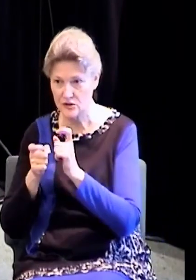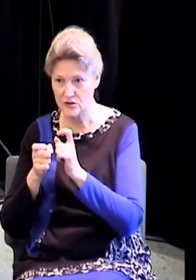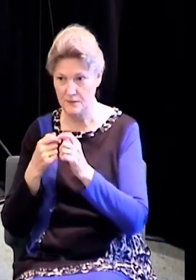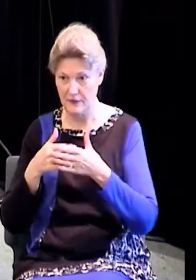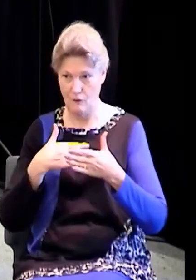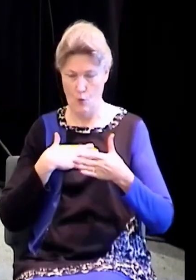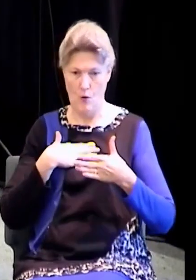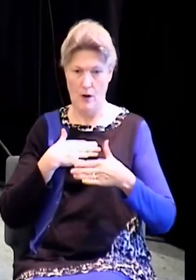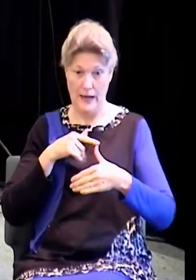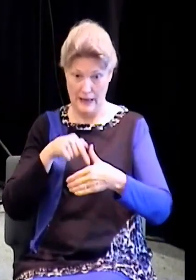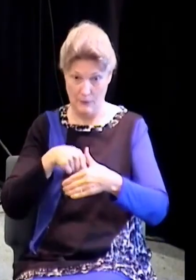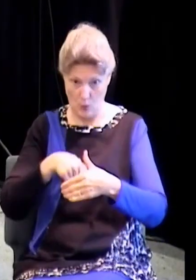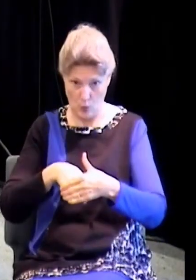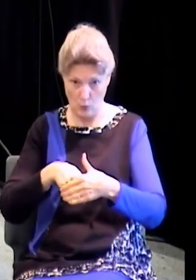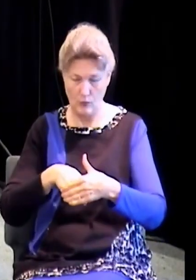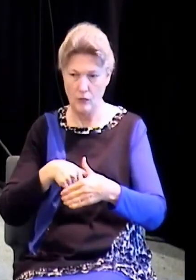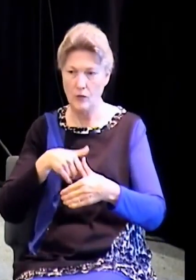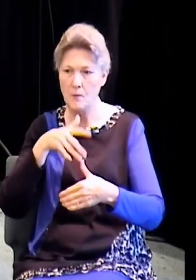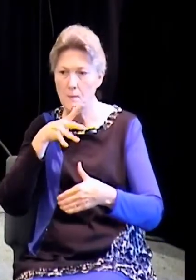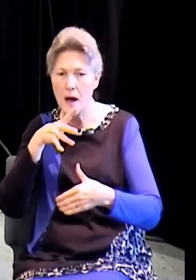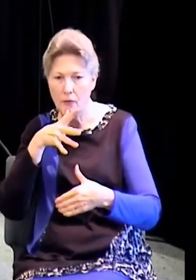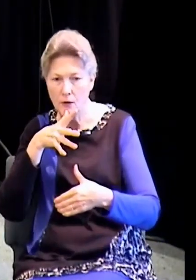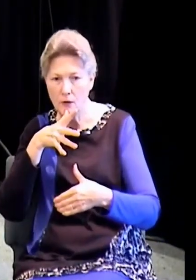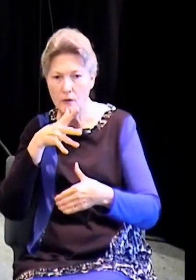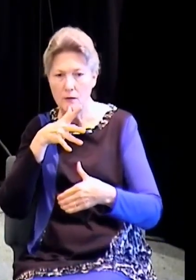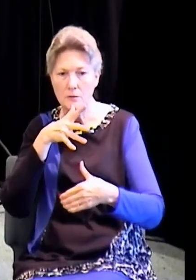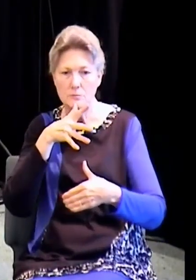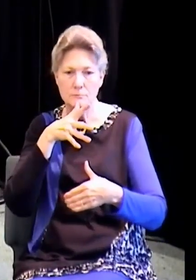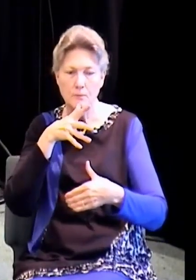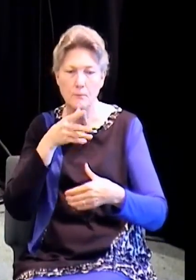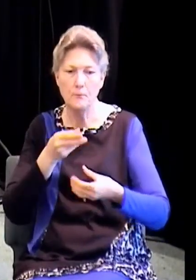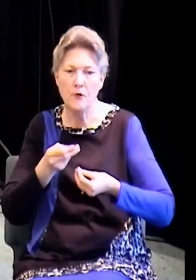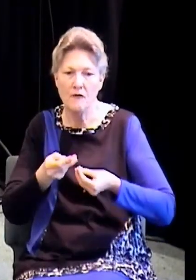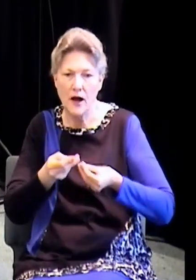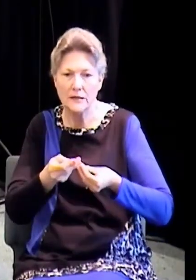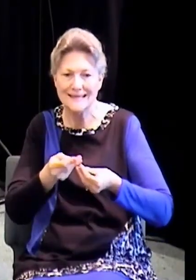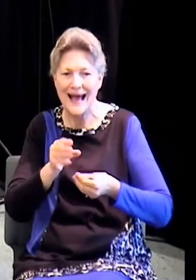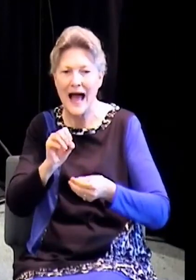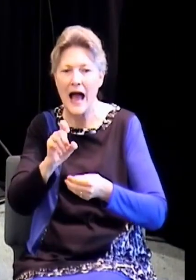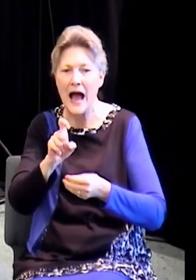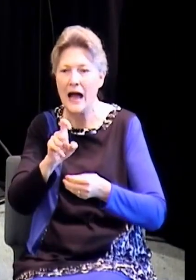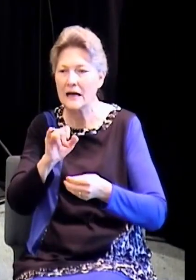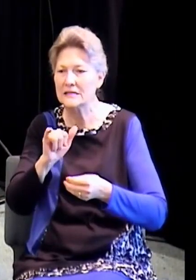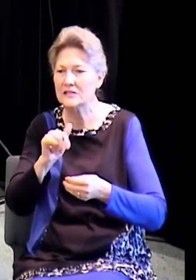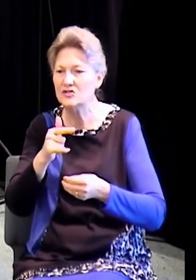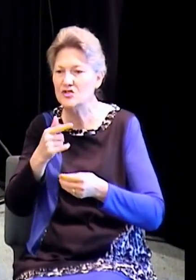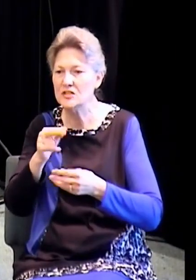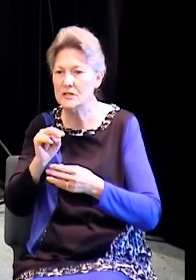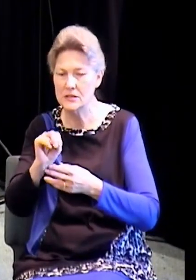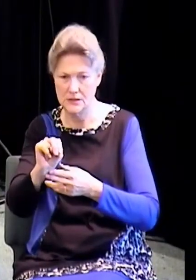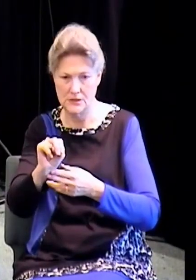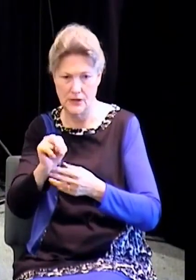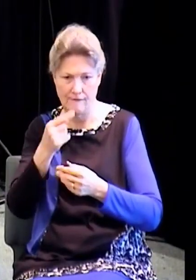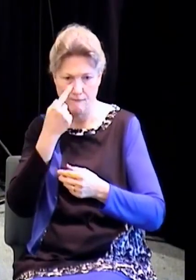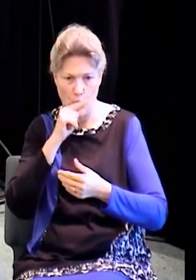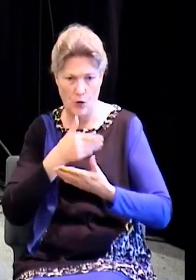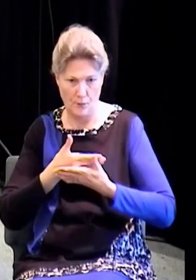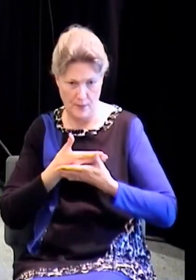oxygen through the blood system. As it comes in and out of the umbilical cord. And afterwards, we breathe